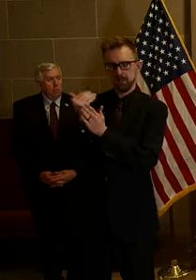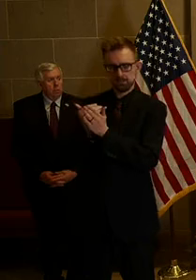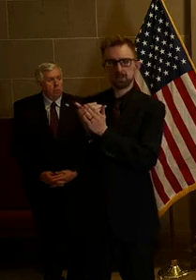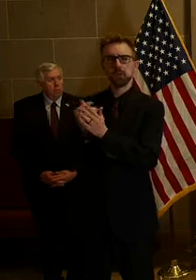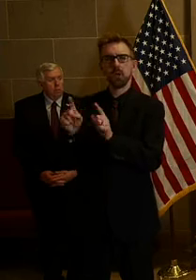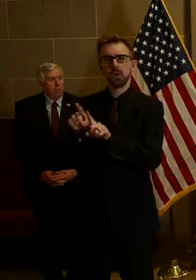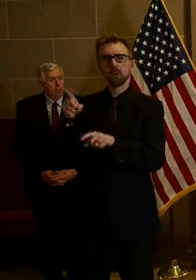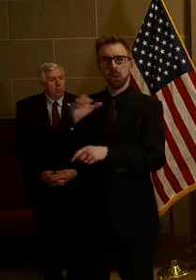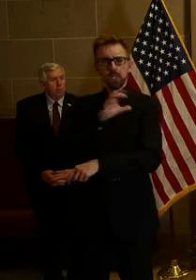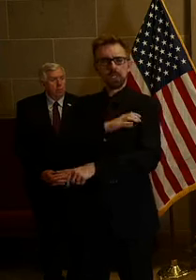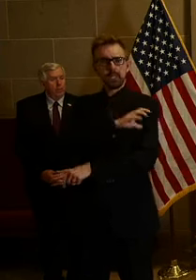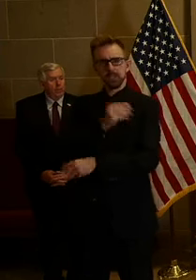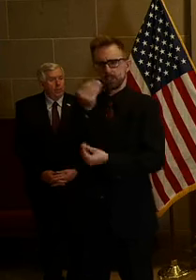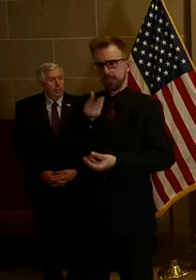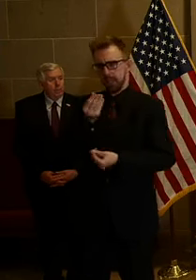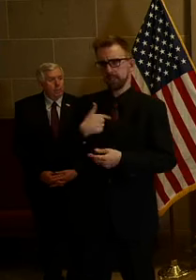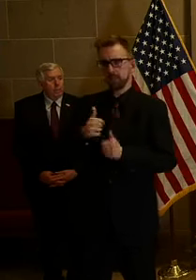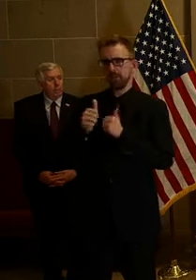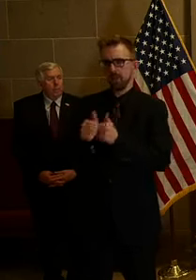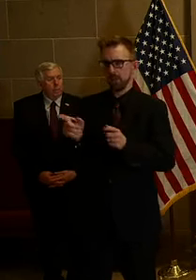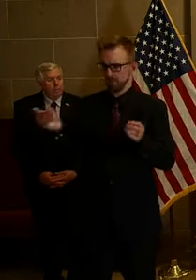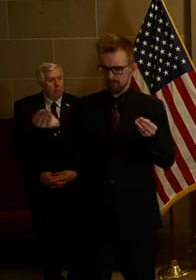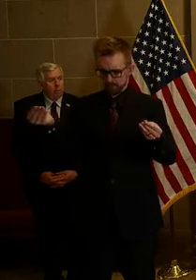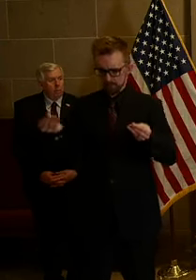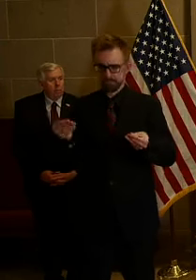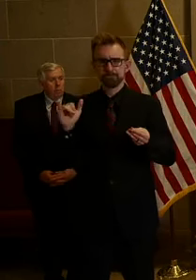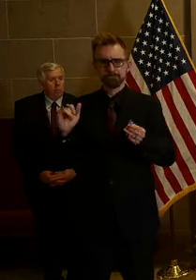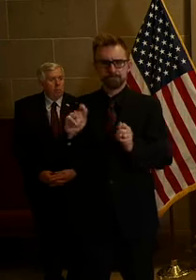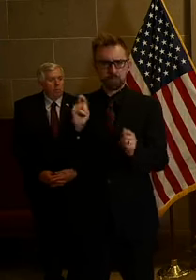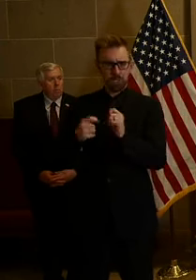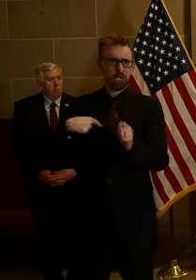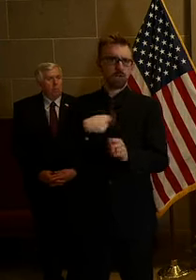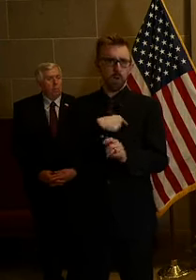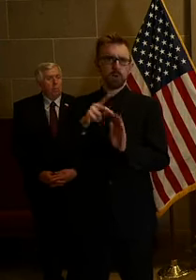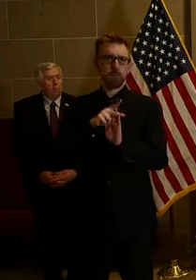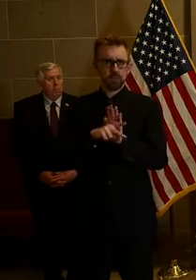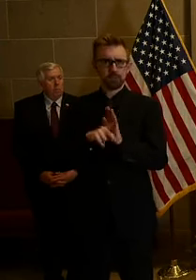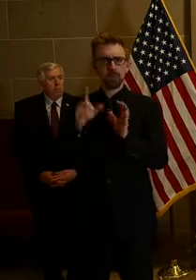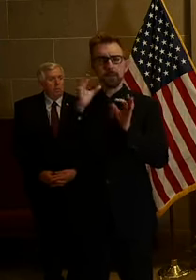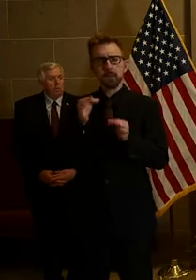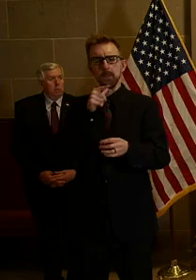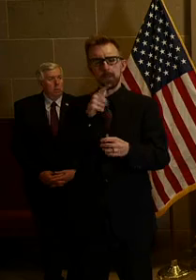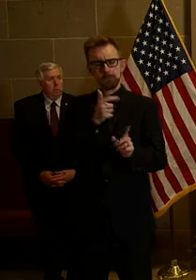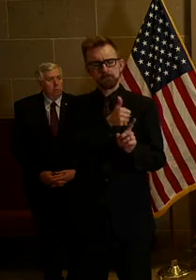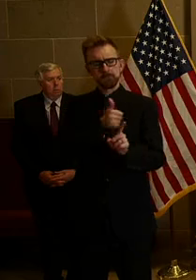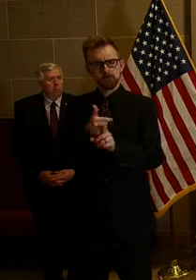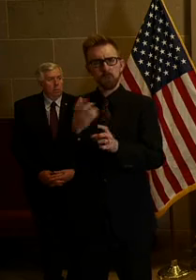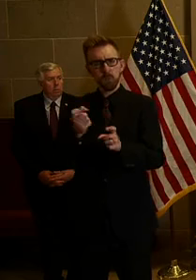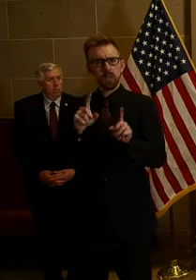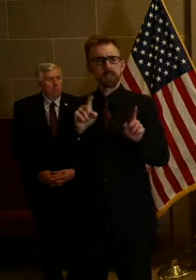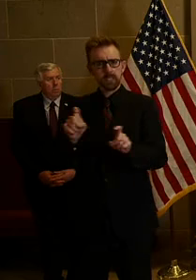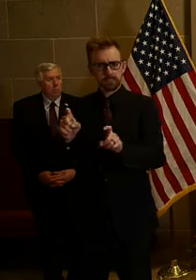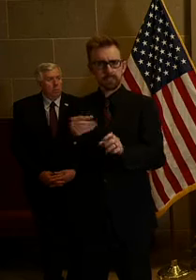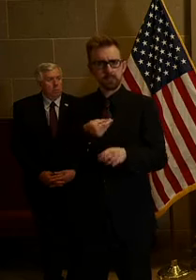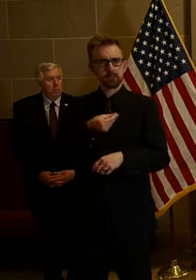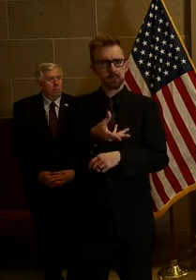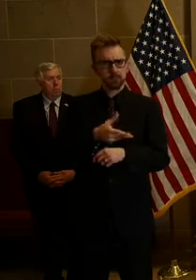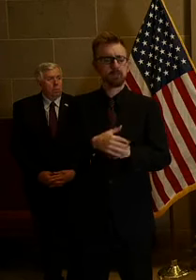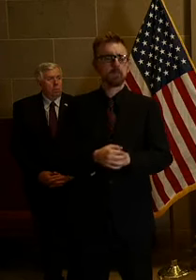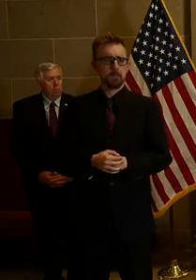hearing from clinicians so that they have more of the ability to decide who gets tested. It also very much focuses on our